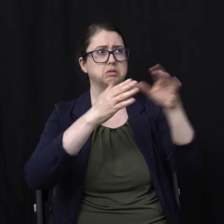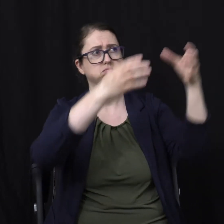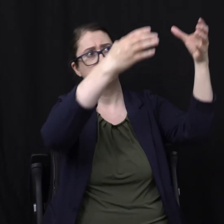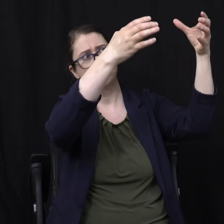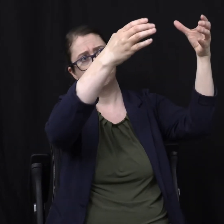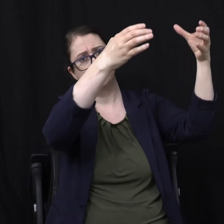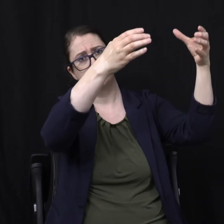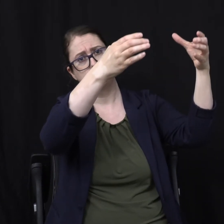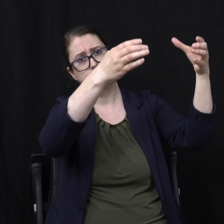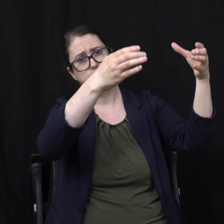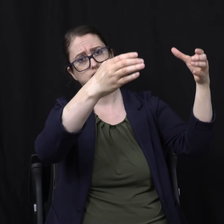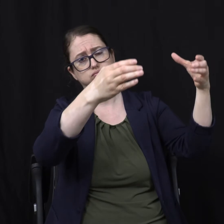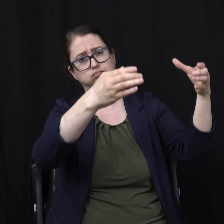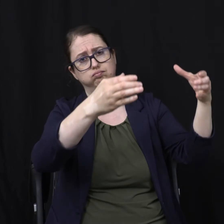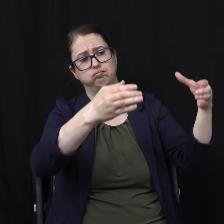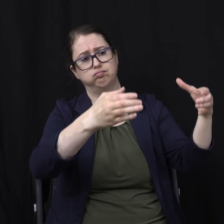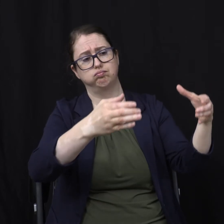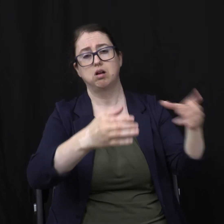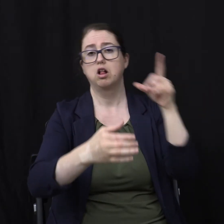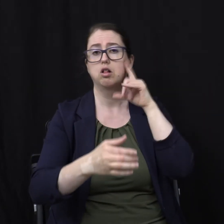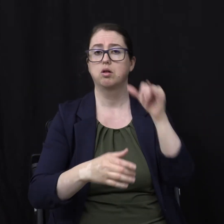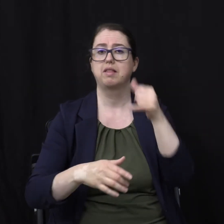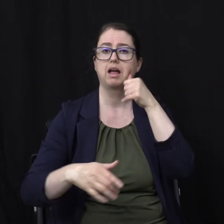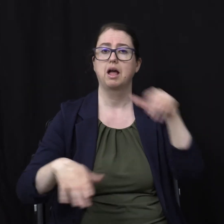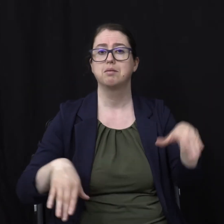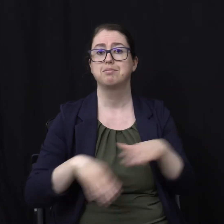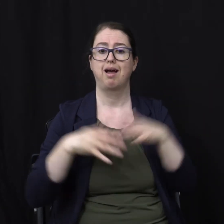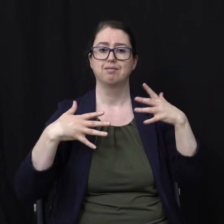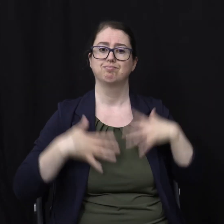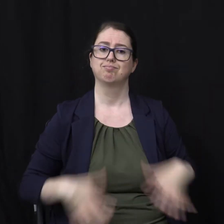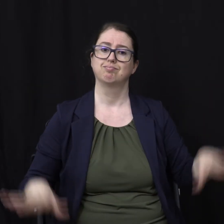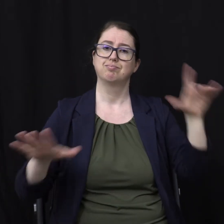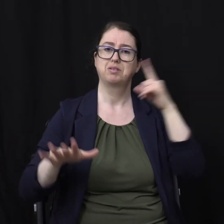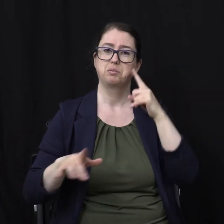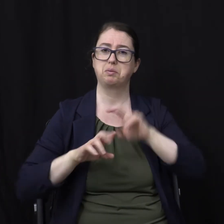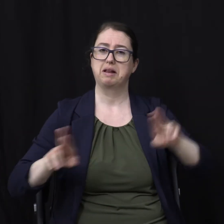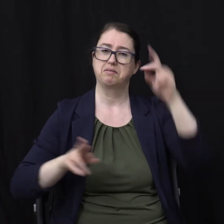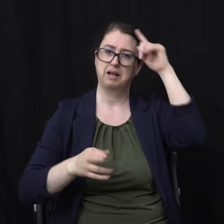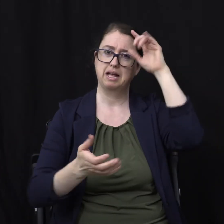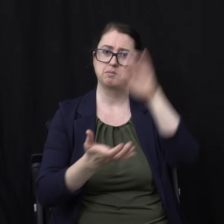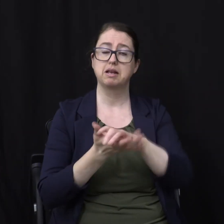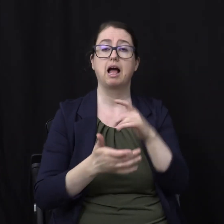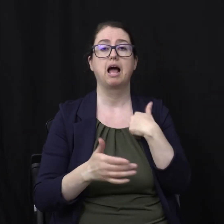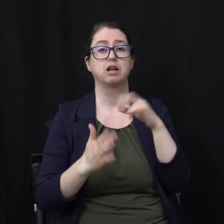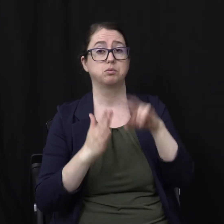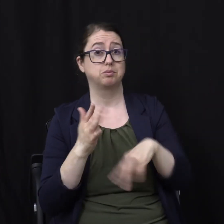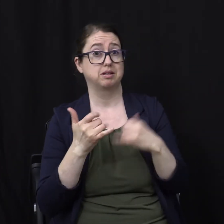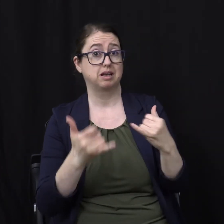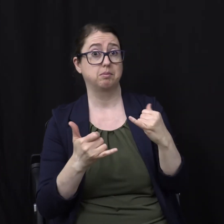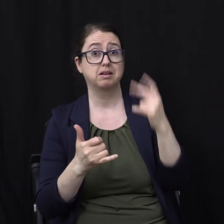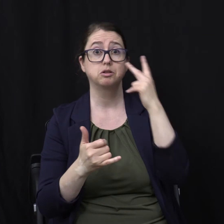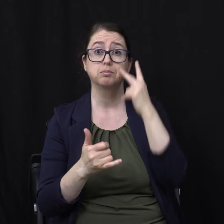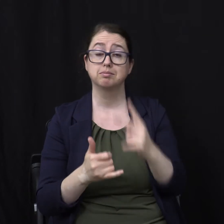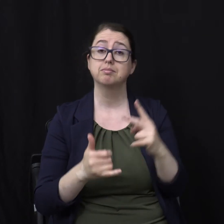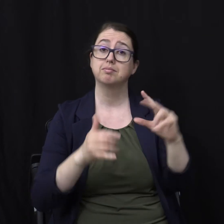from God Out of heaven Prepared as a bride Adorned for her husband I had to read that To you right now Because you're going to see A city